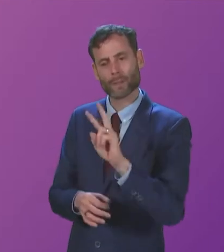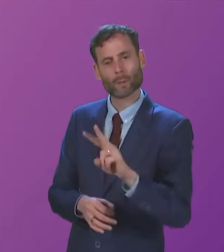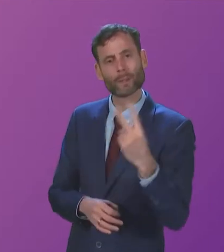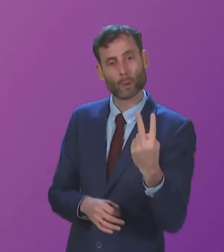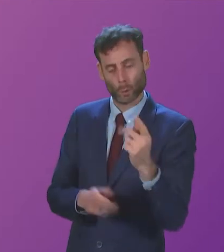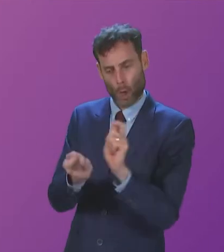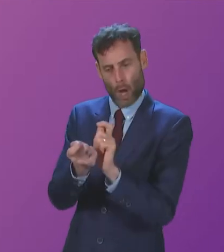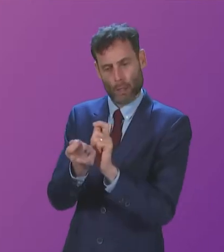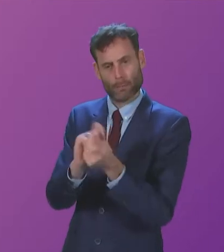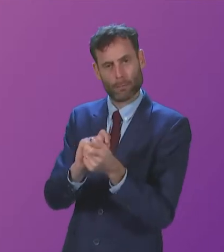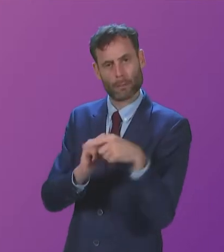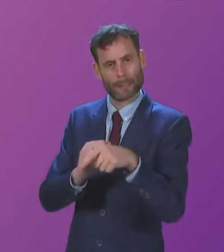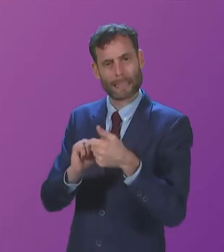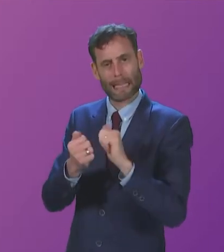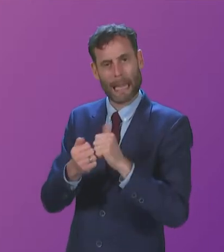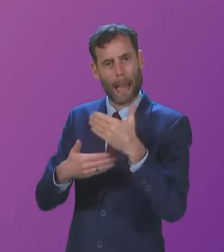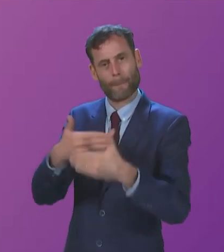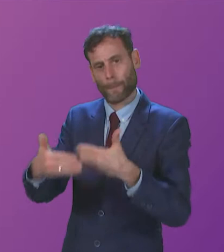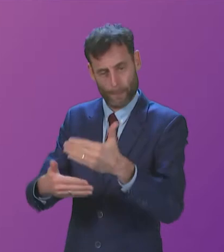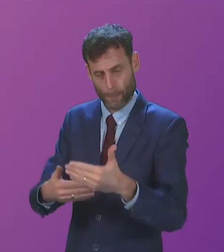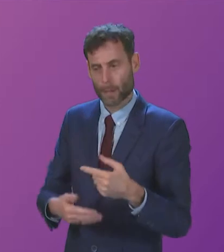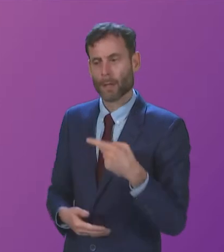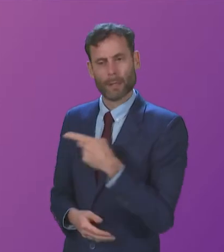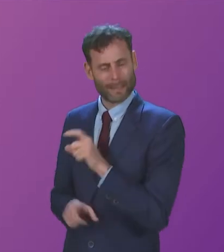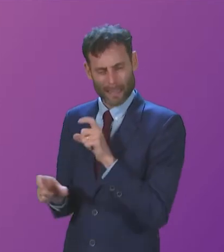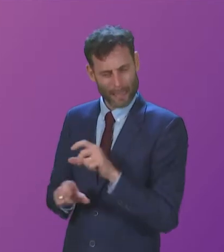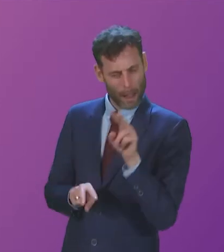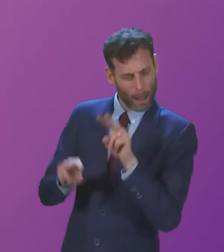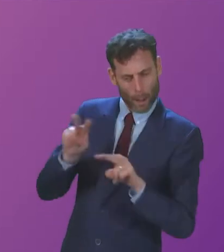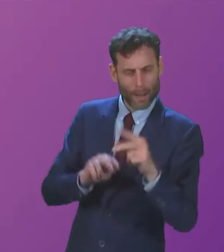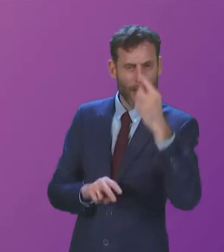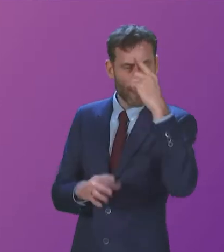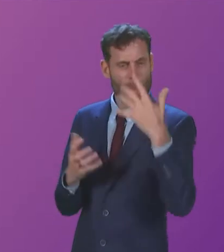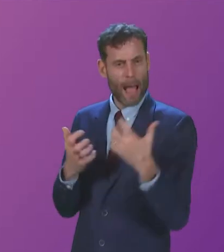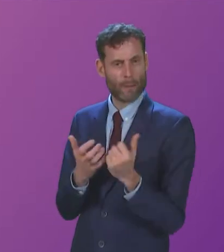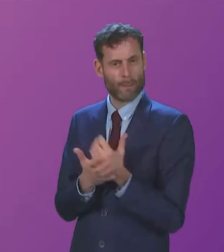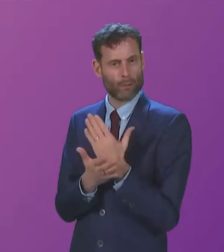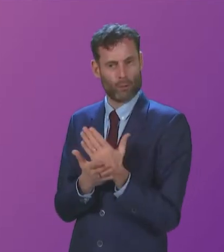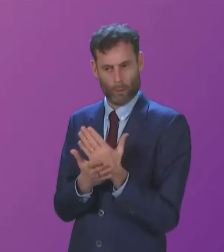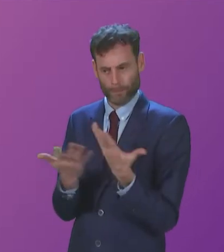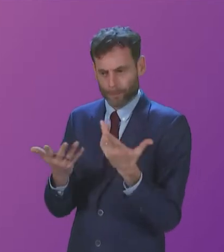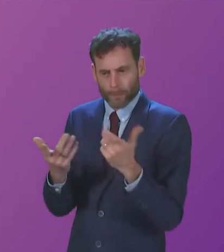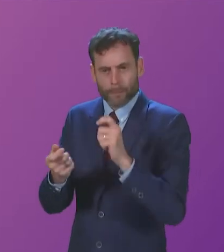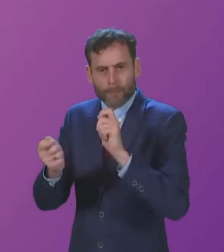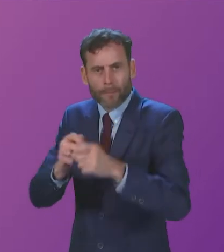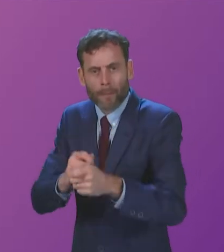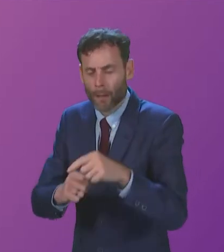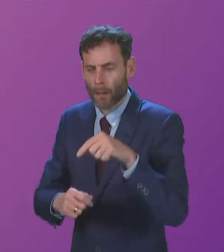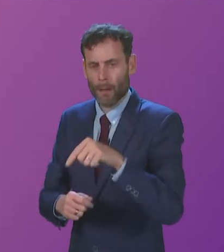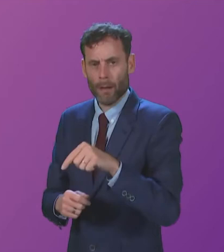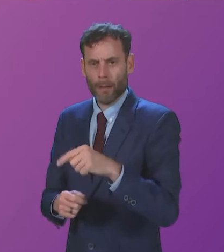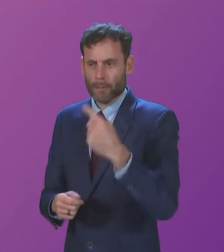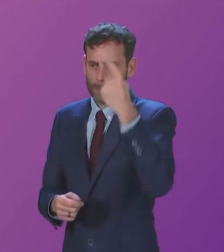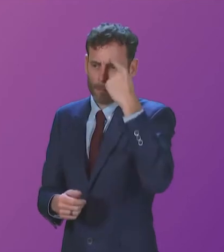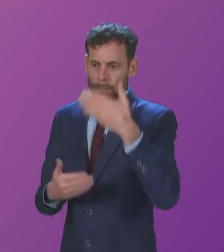also investigated and is continuing to investigate the modifications that may have to be put in